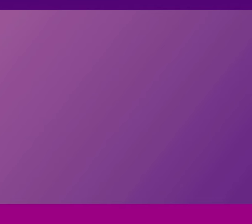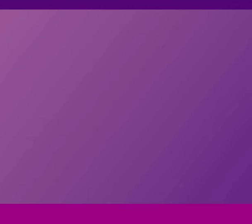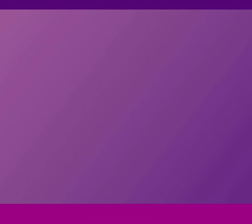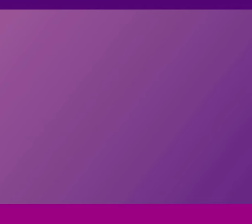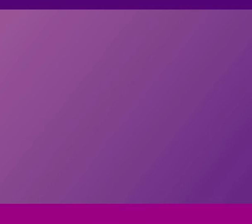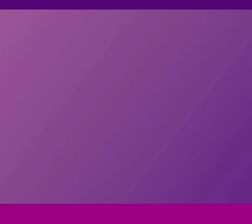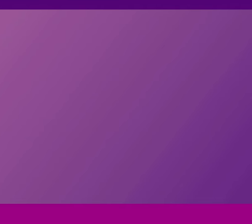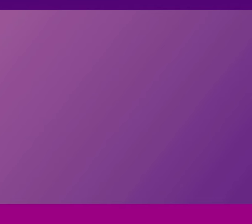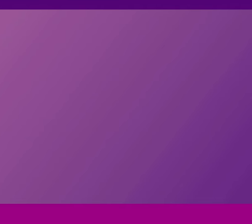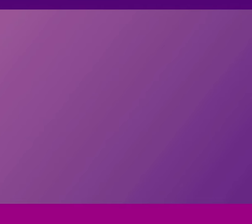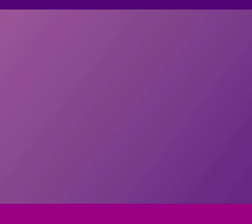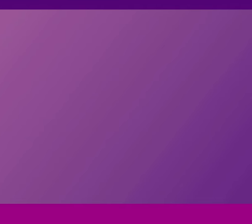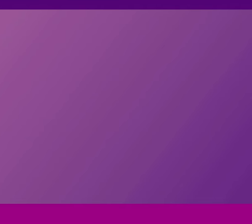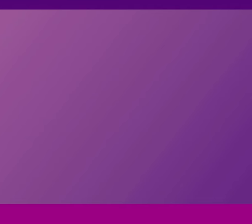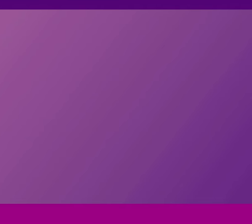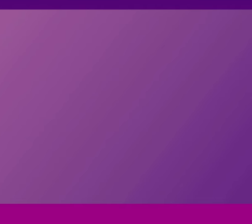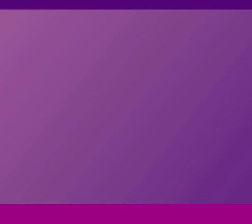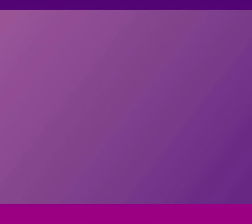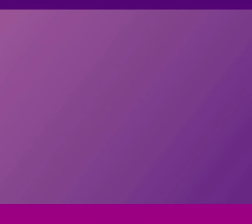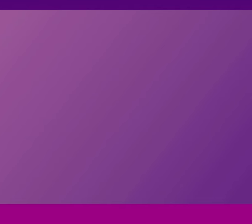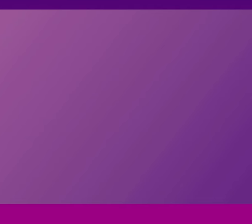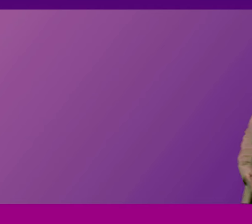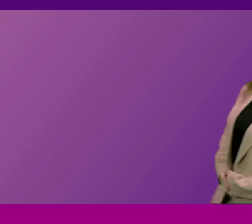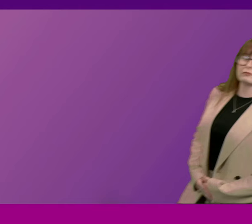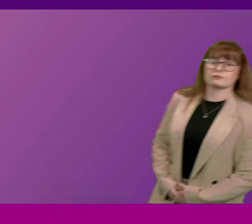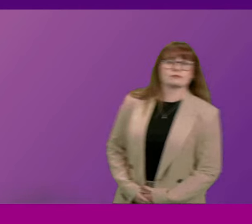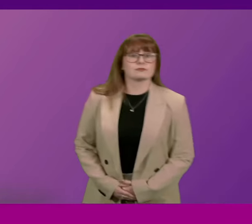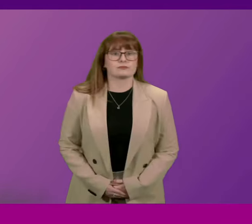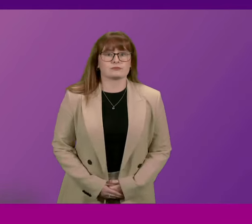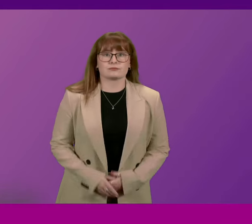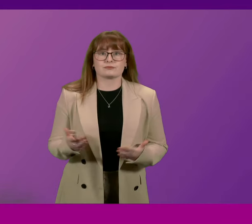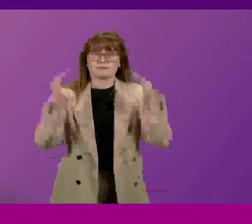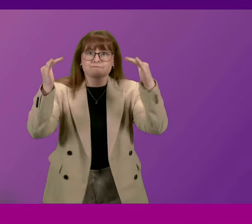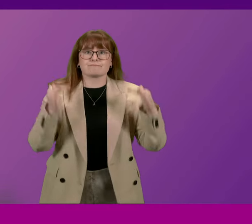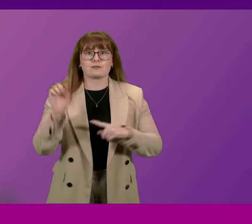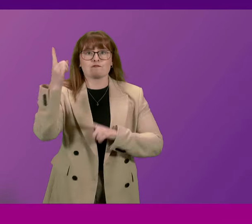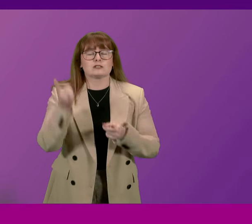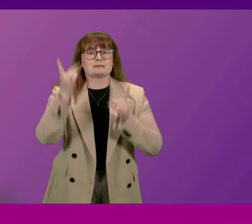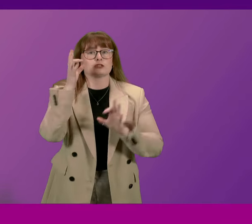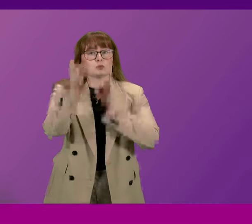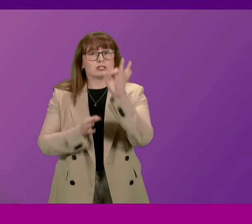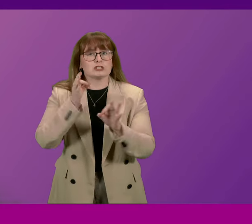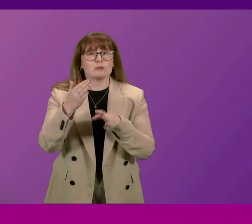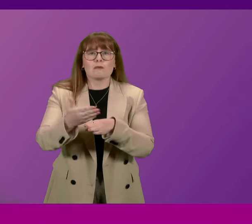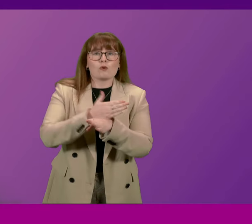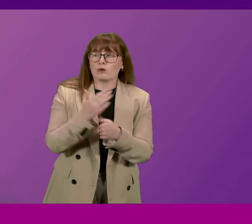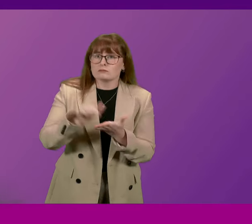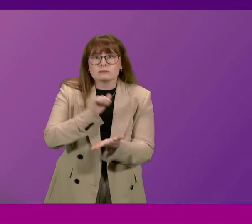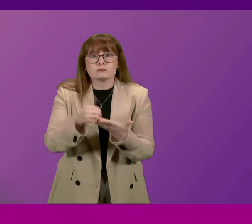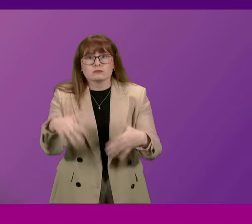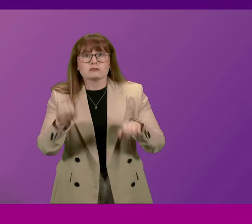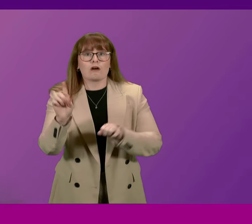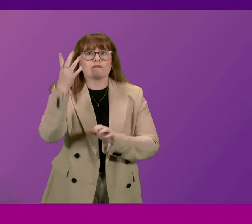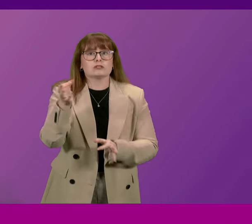Thank you. That concludes General Questions. The next item of business is First Minister's Questions. Before we move to First Minister's